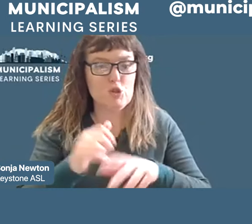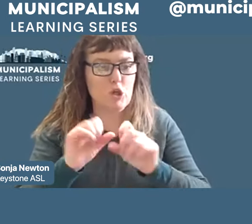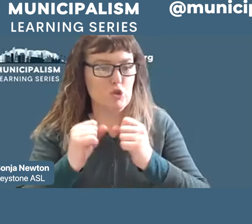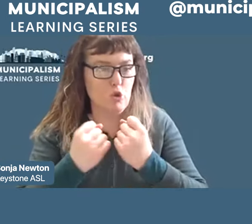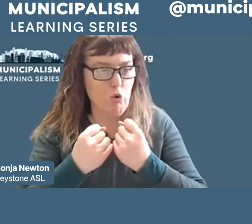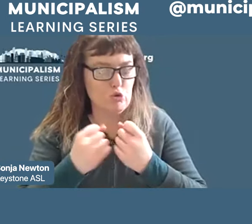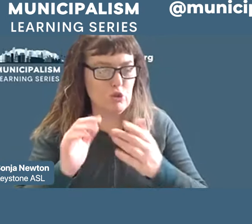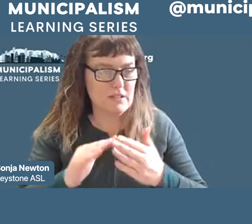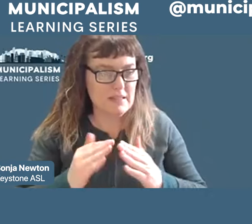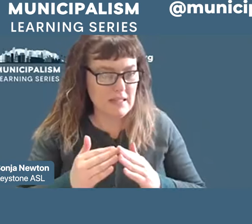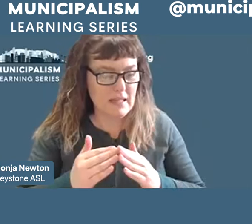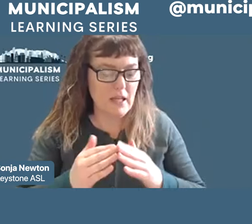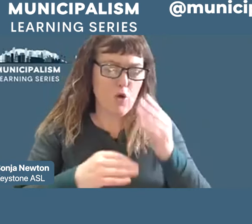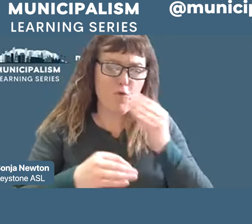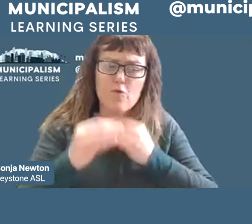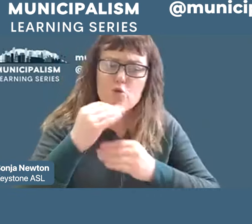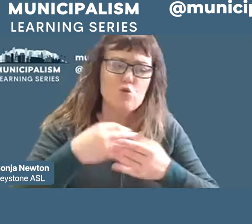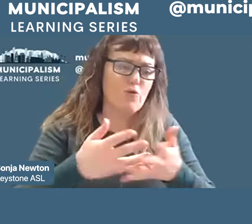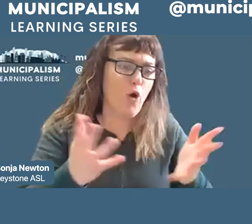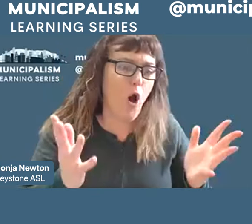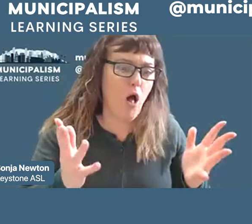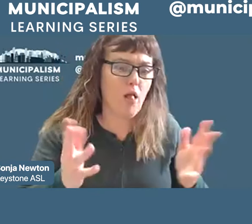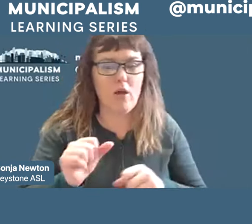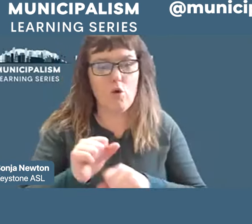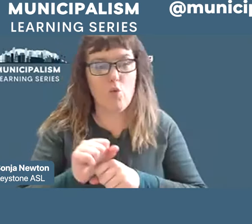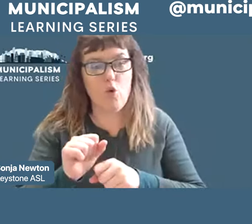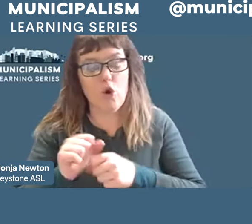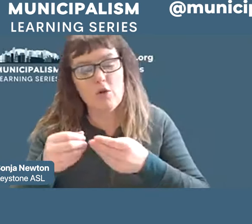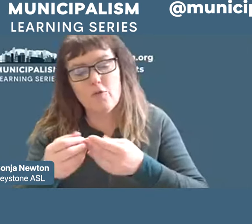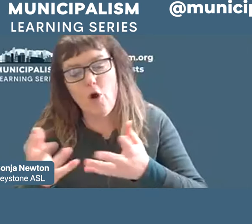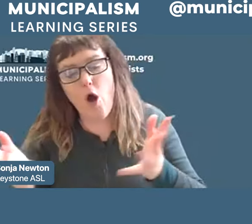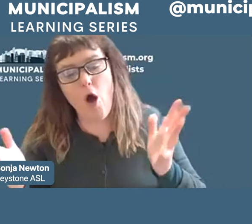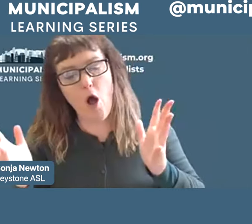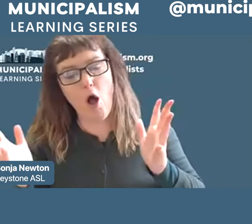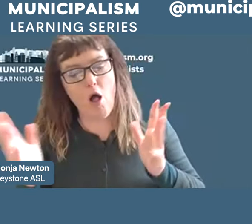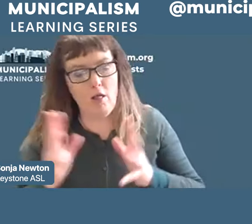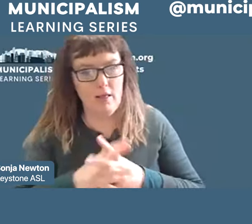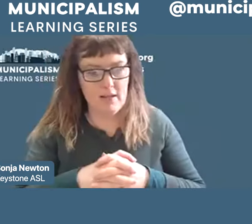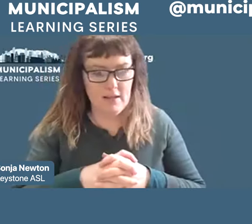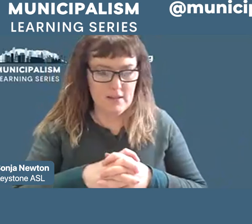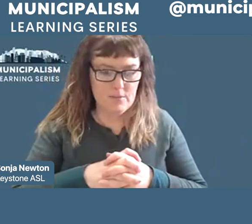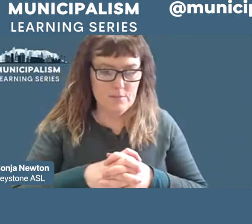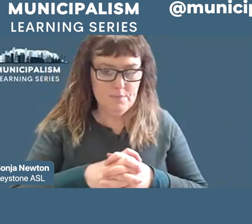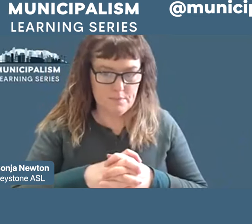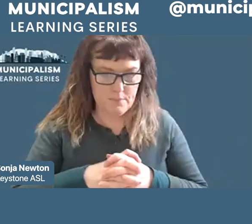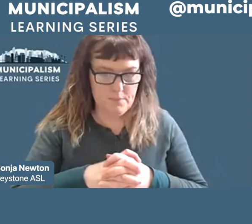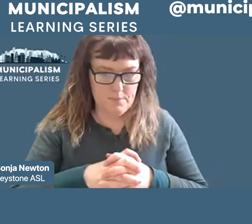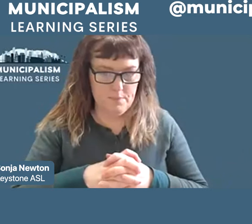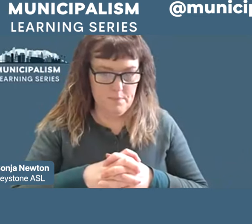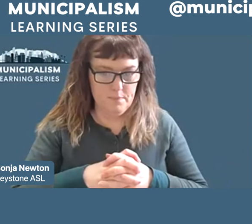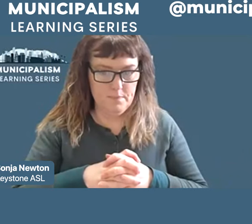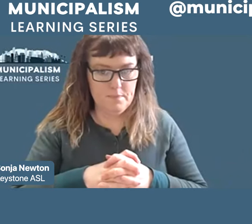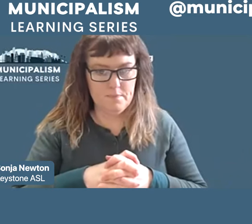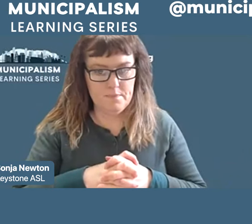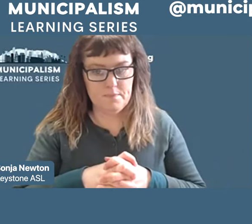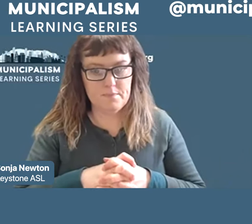for all, work for all, and no fireless greats. But the toll taken on the stunted victims